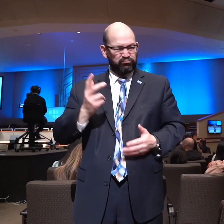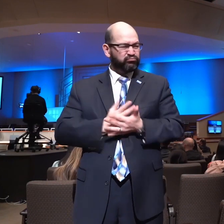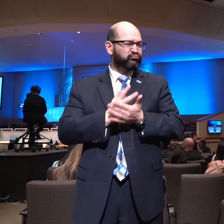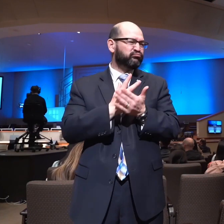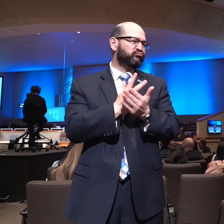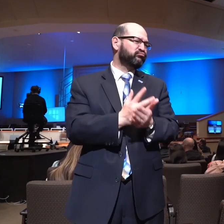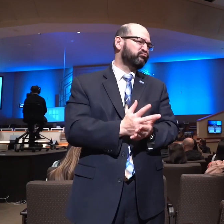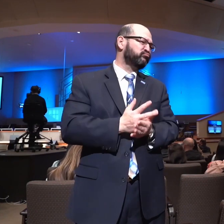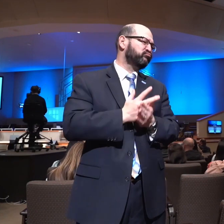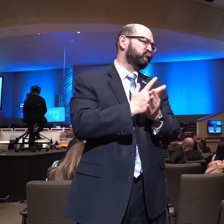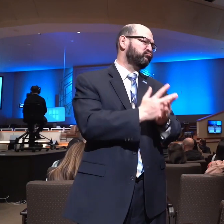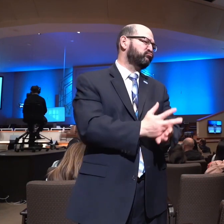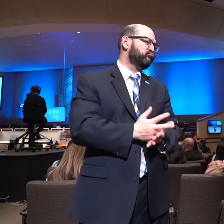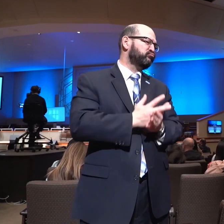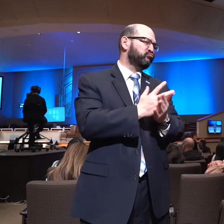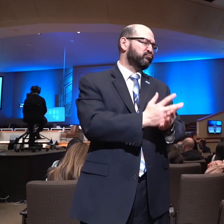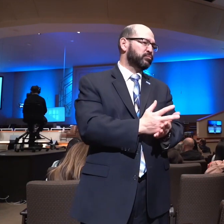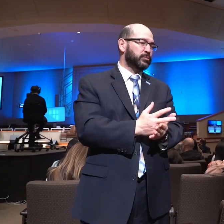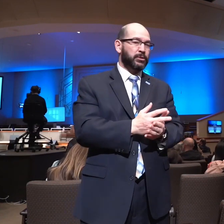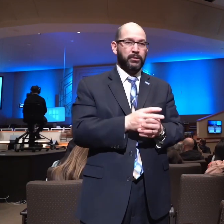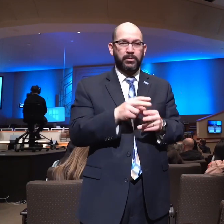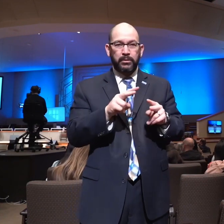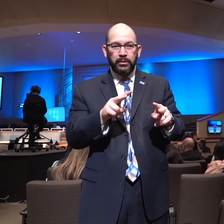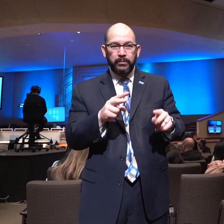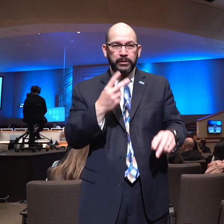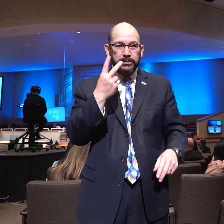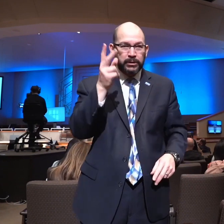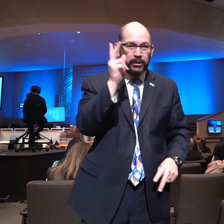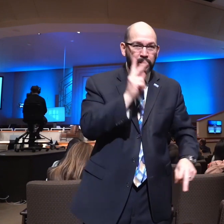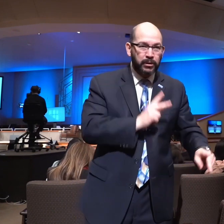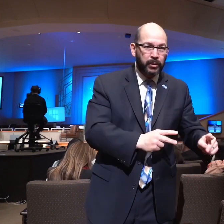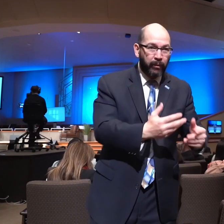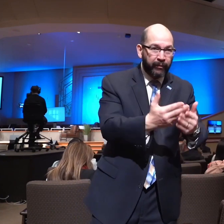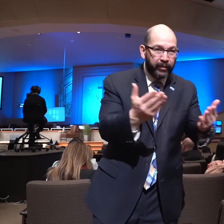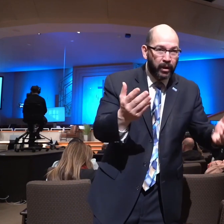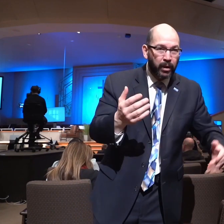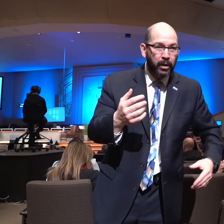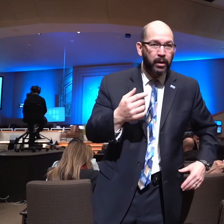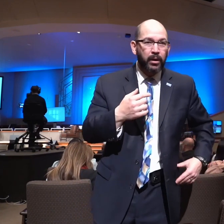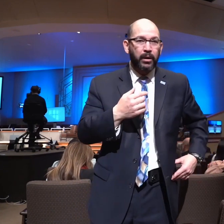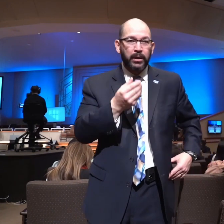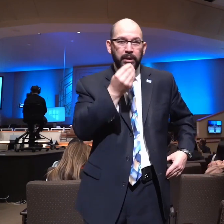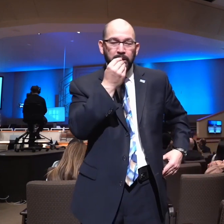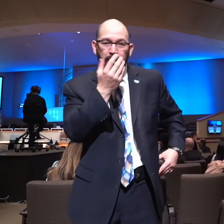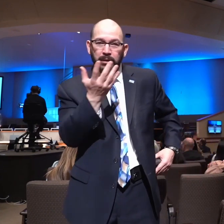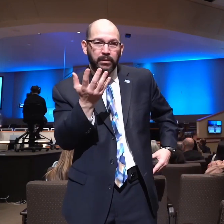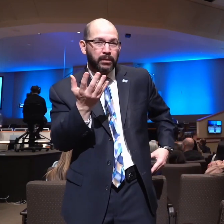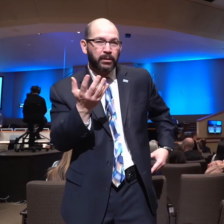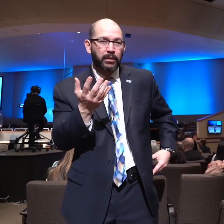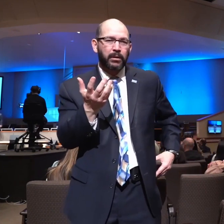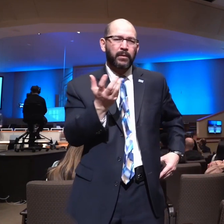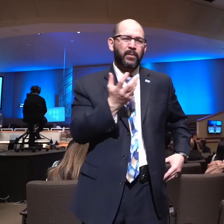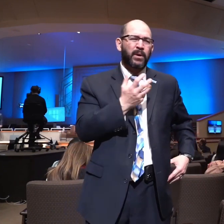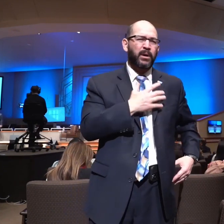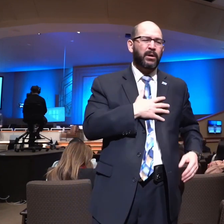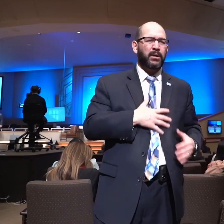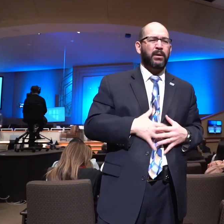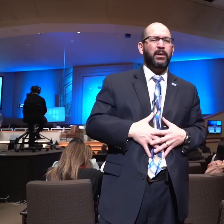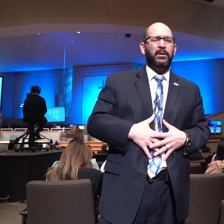He looked longingly through the dining window. He saw people in the dining window eating sumptuously but he stayed in